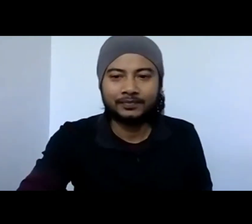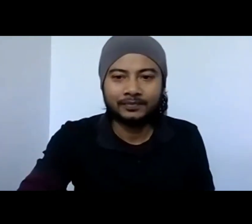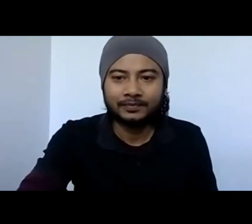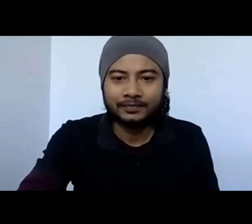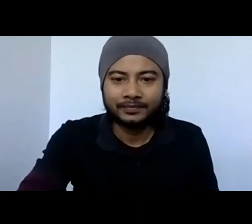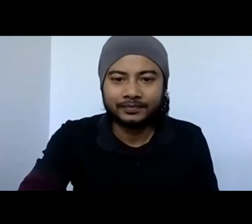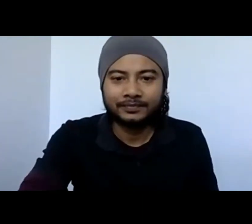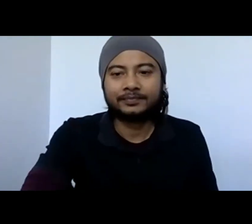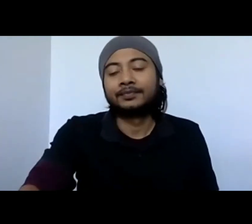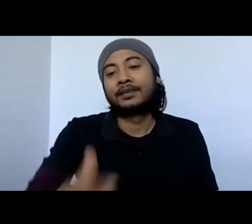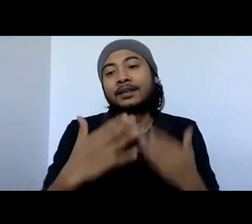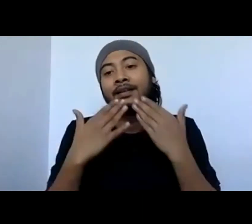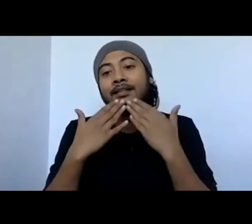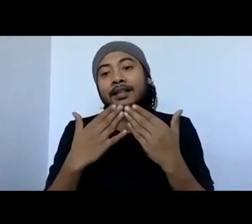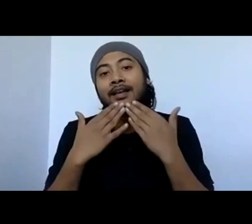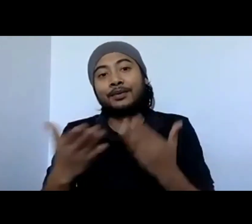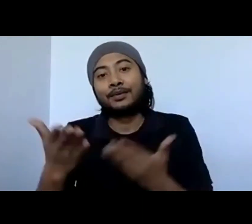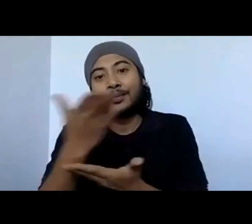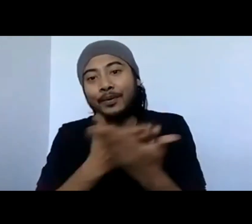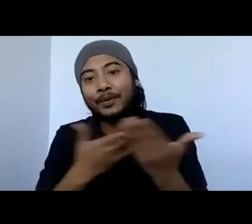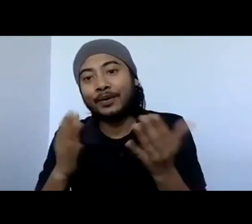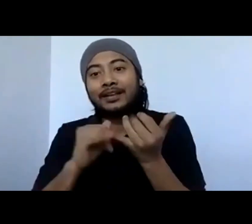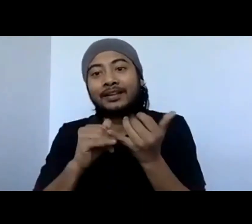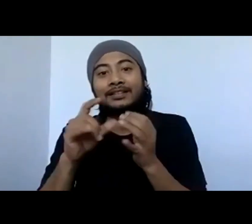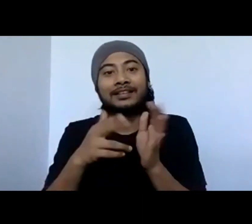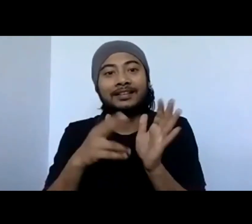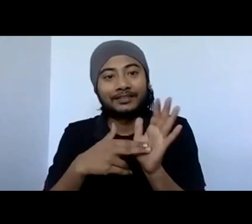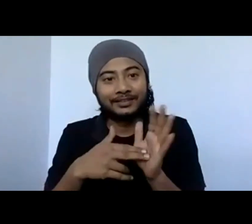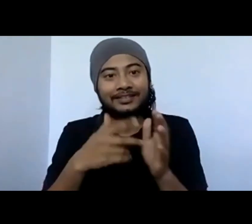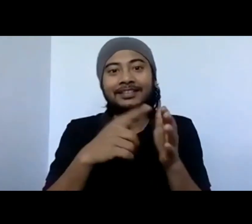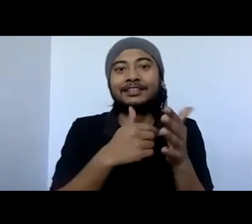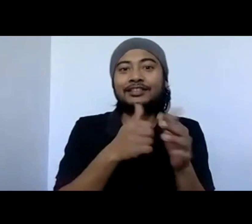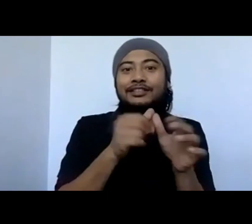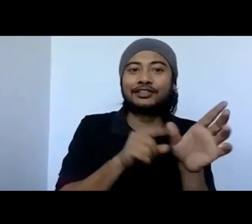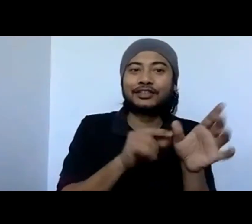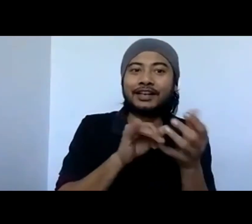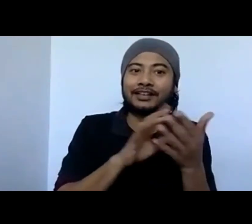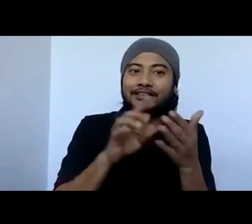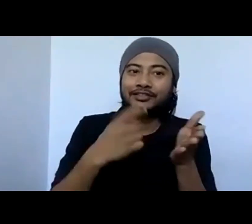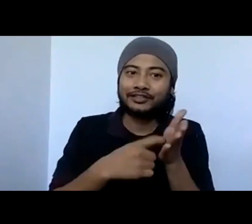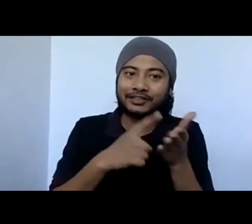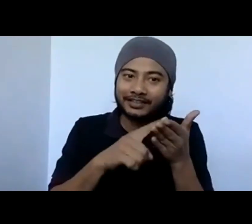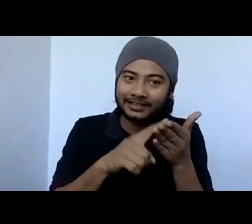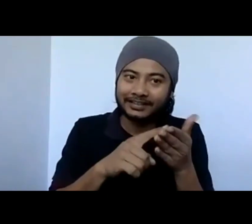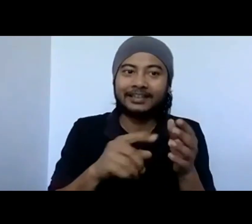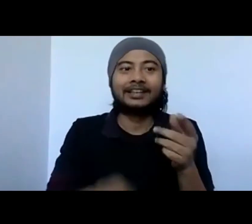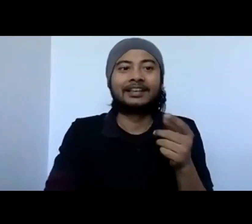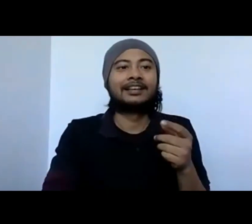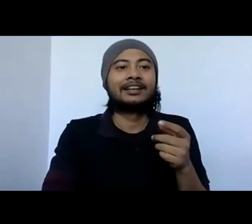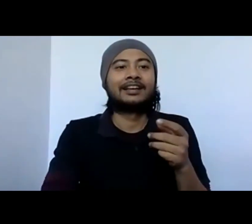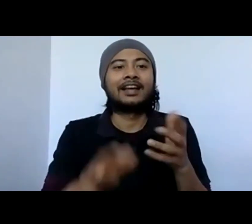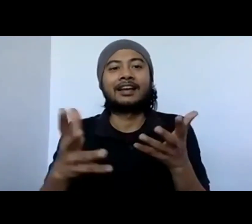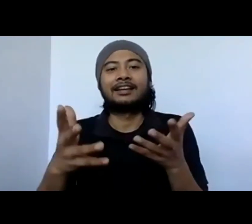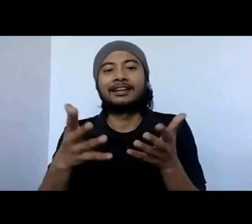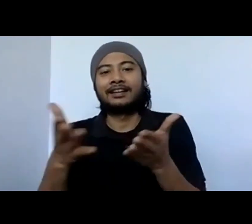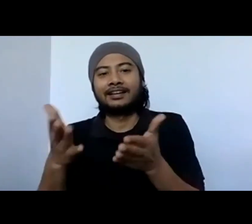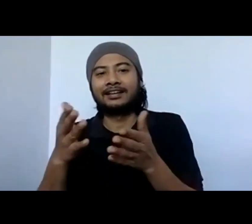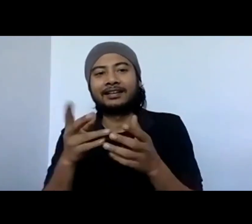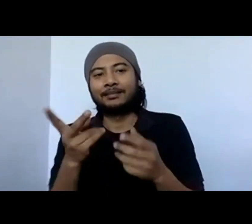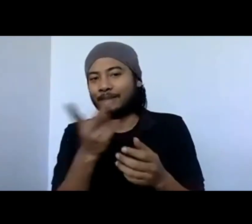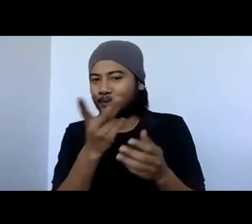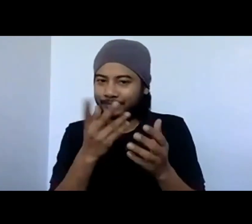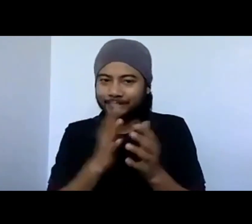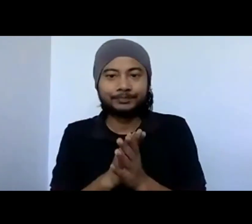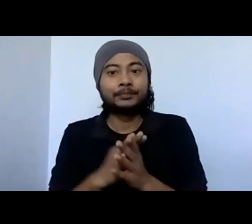So hello, everyone. I am basically a trainer and an independent educator, although I've had a long